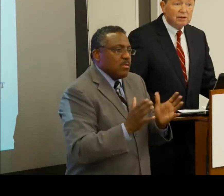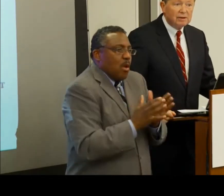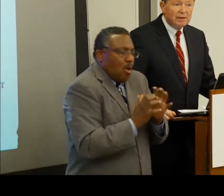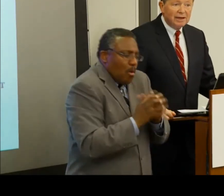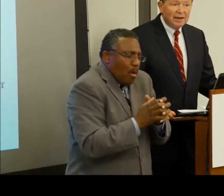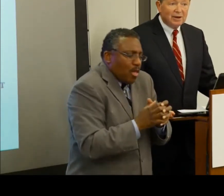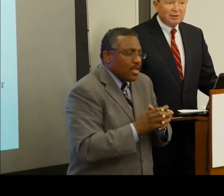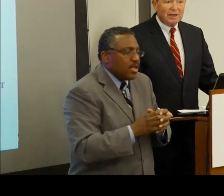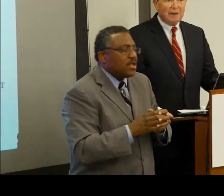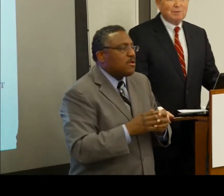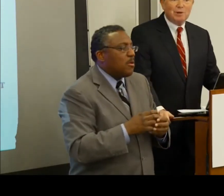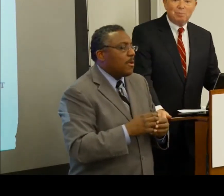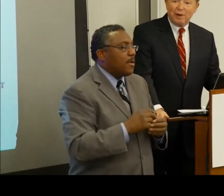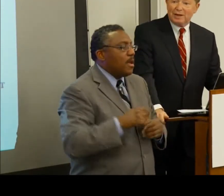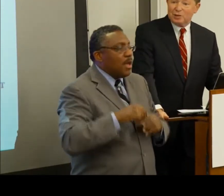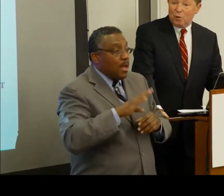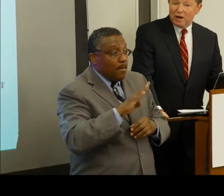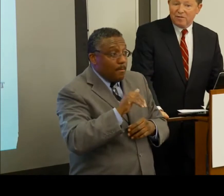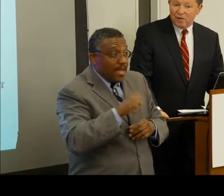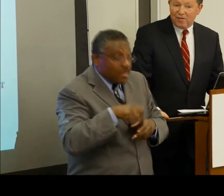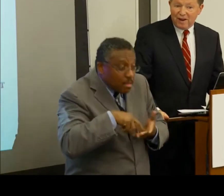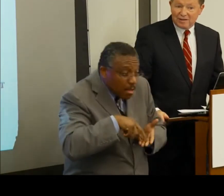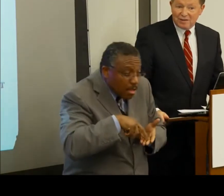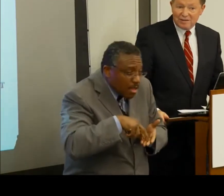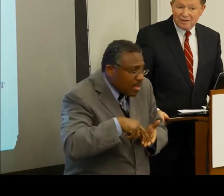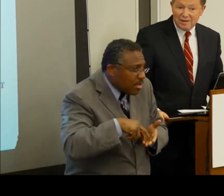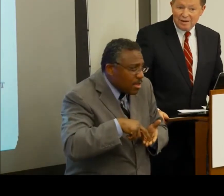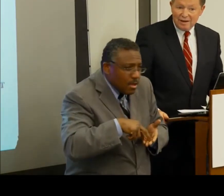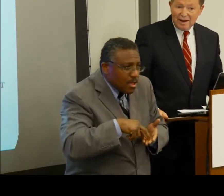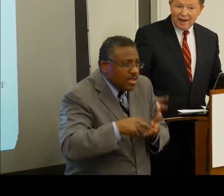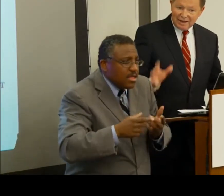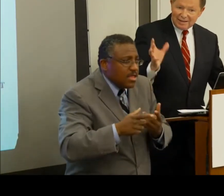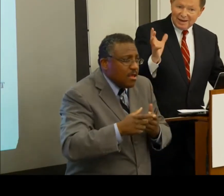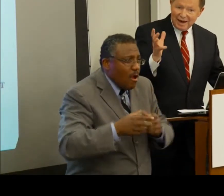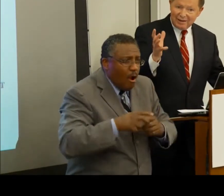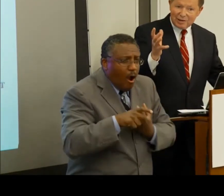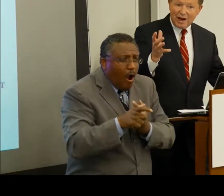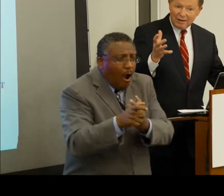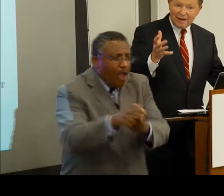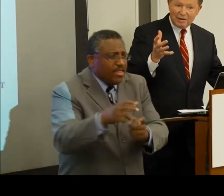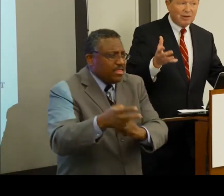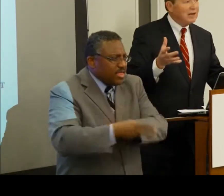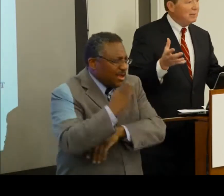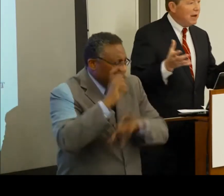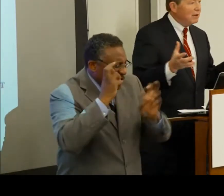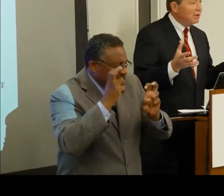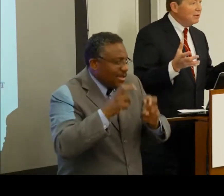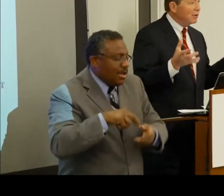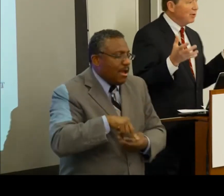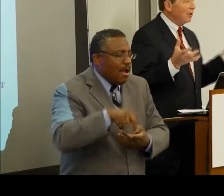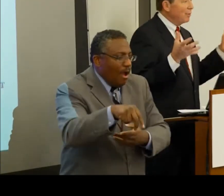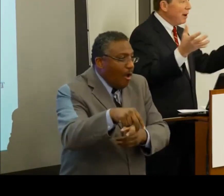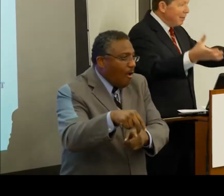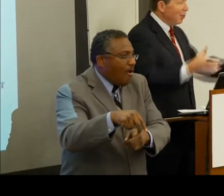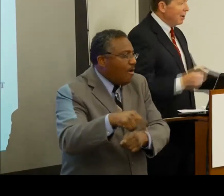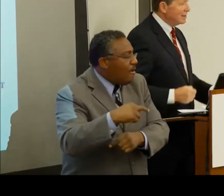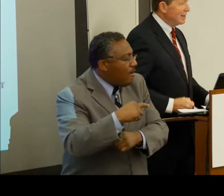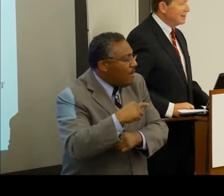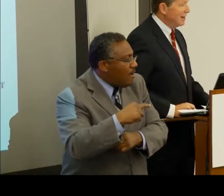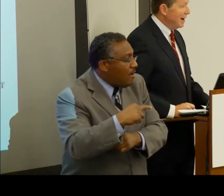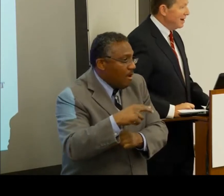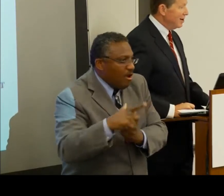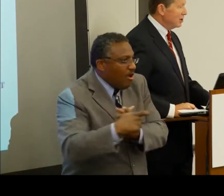bloop single. You don't get up to the plate, swing for the fences, and that's the analogy I like to think about, the McCrary